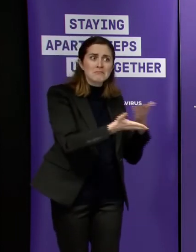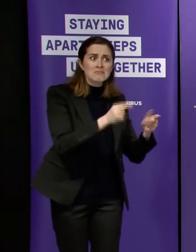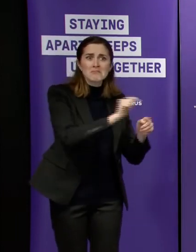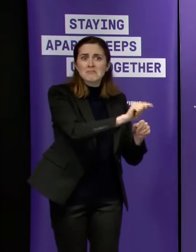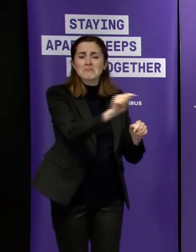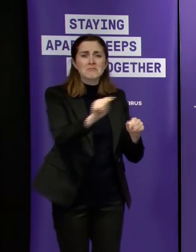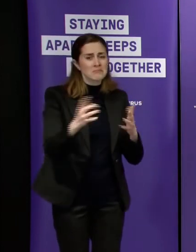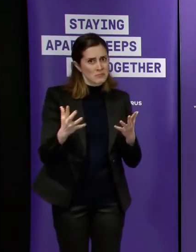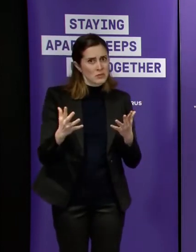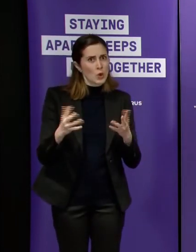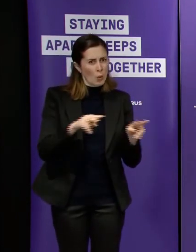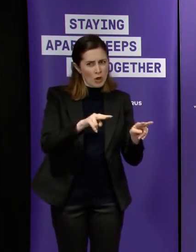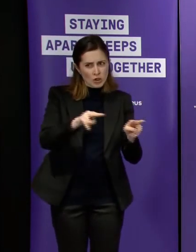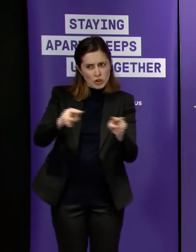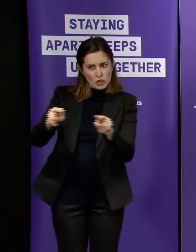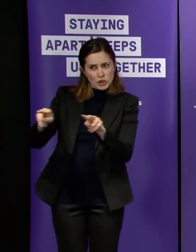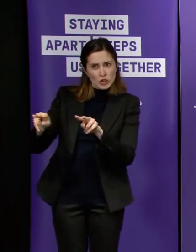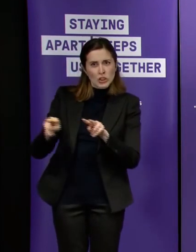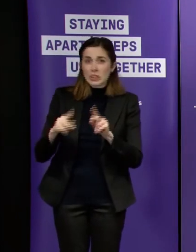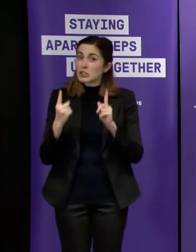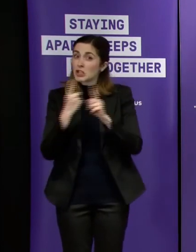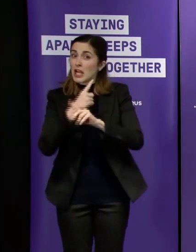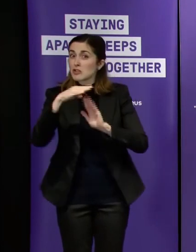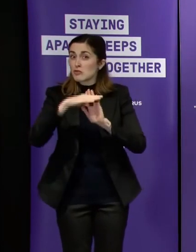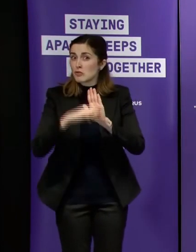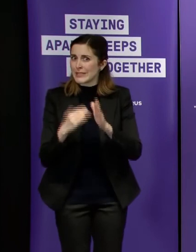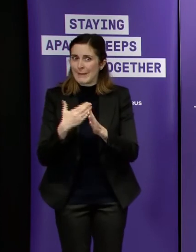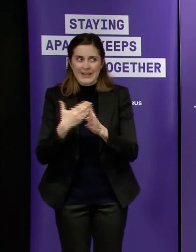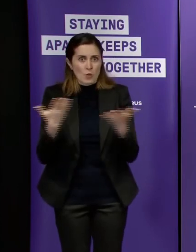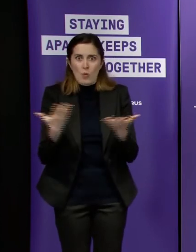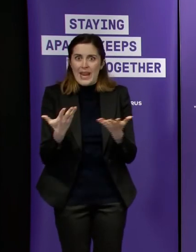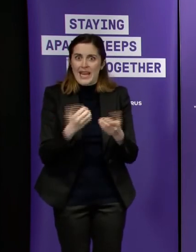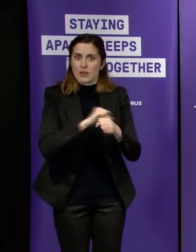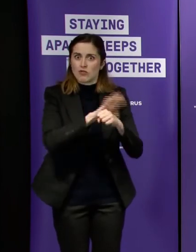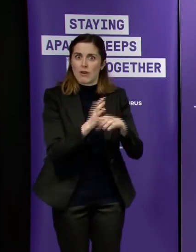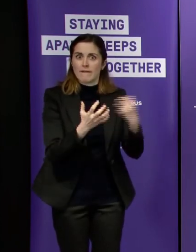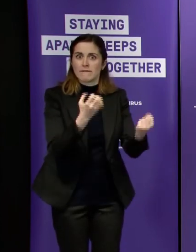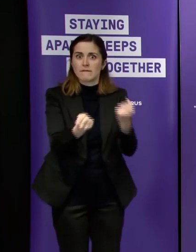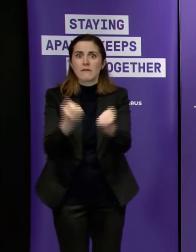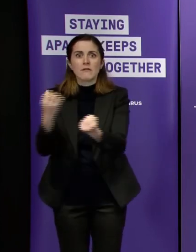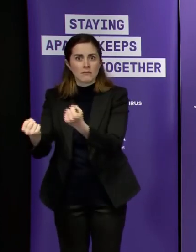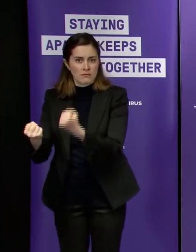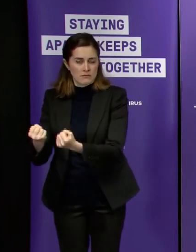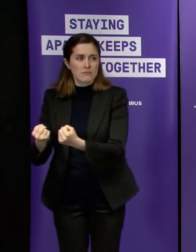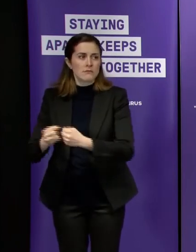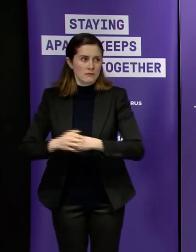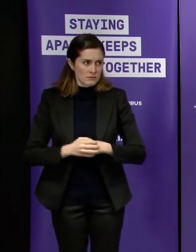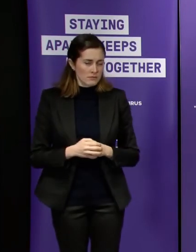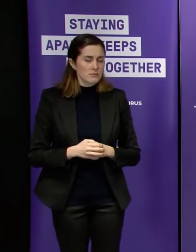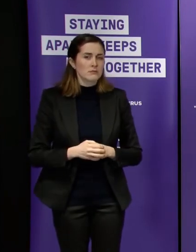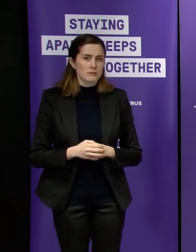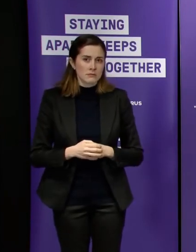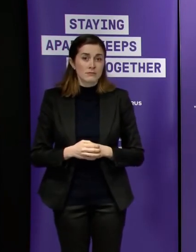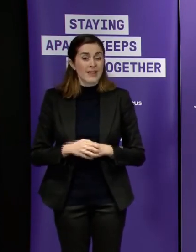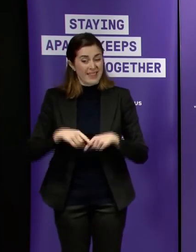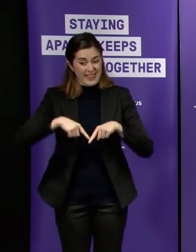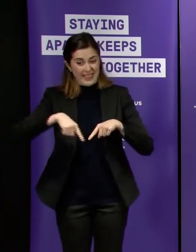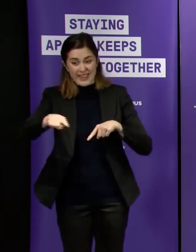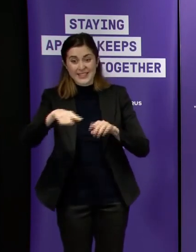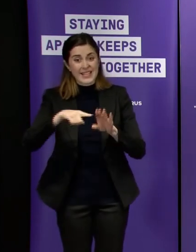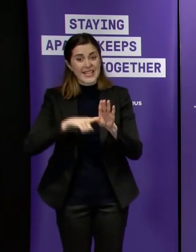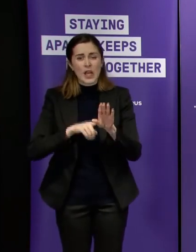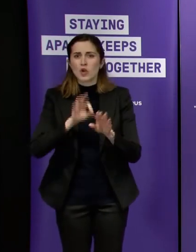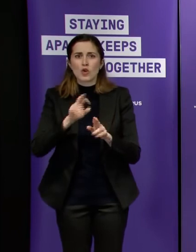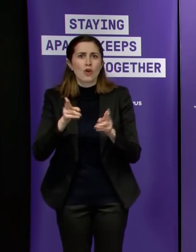even more important than it is it is now we're going to be uh you know doing a lot of things very differently for the rest of this year